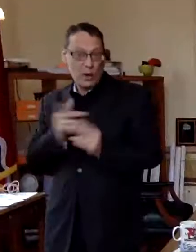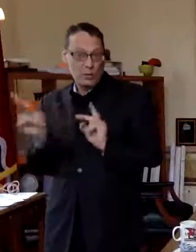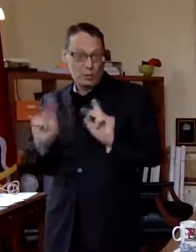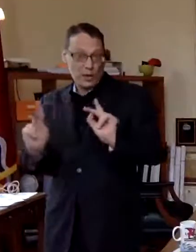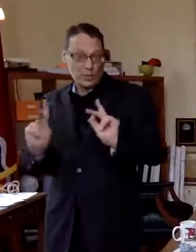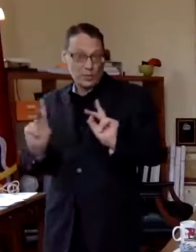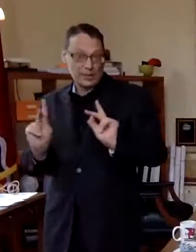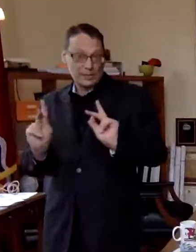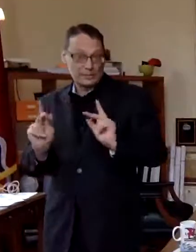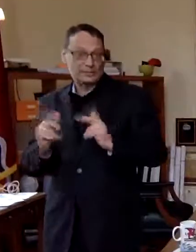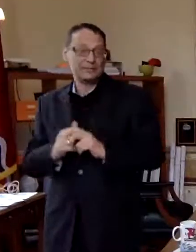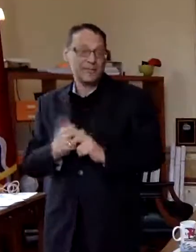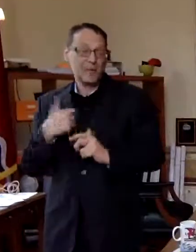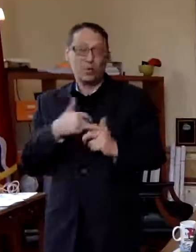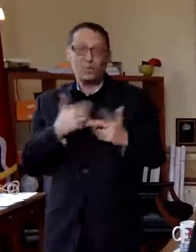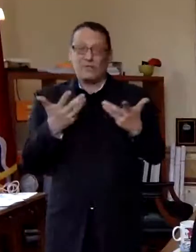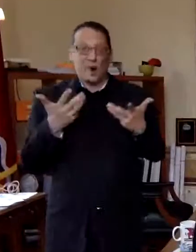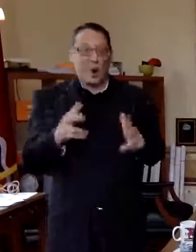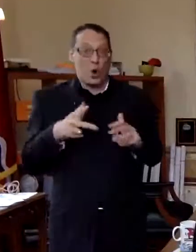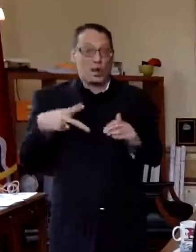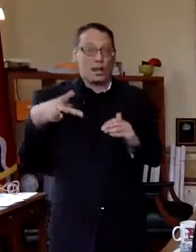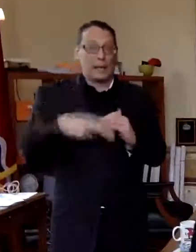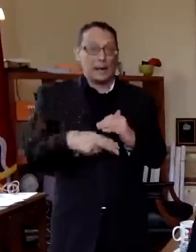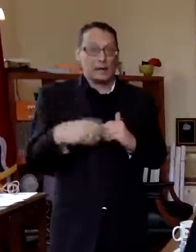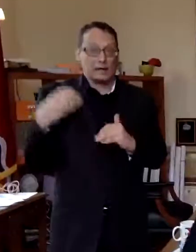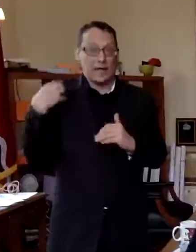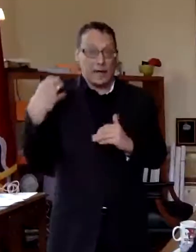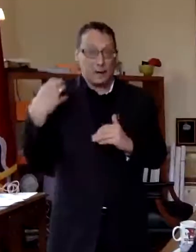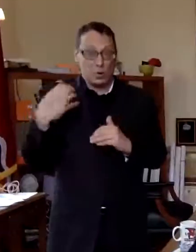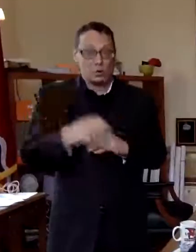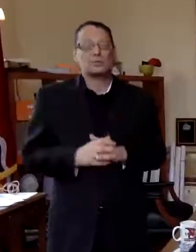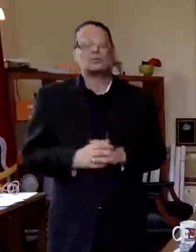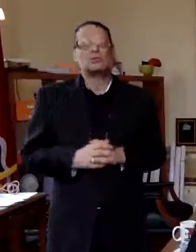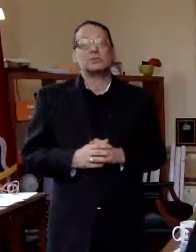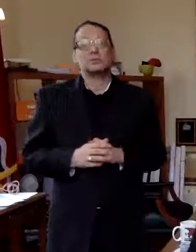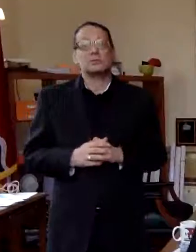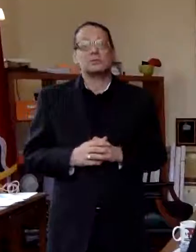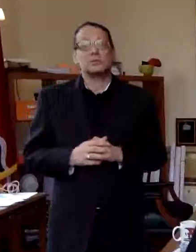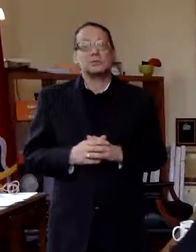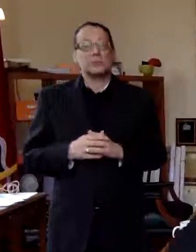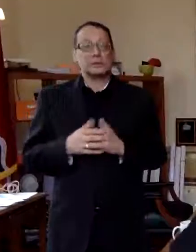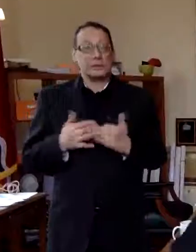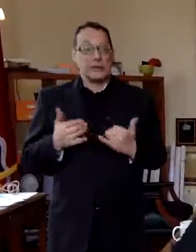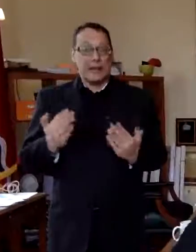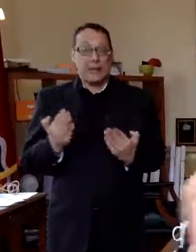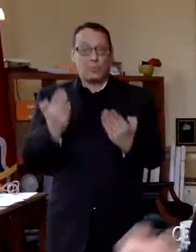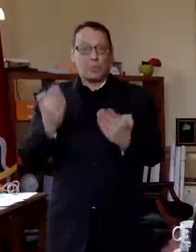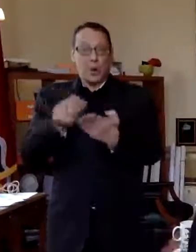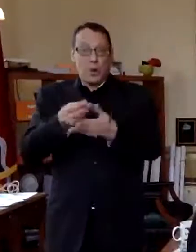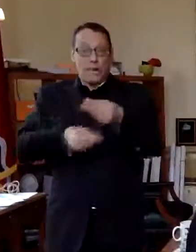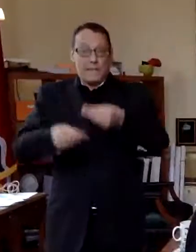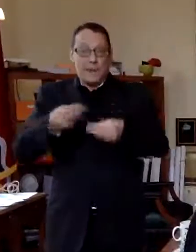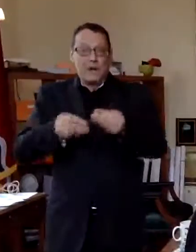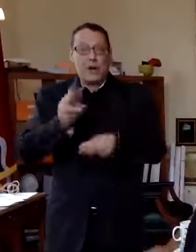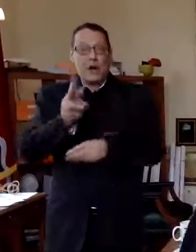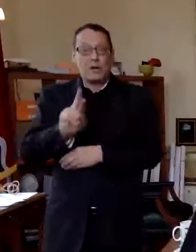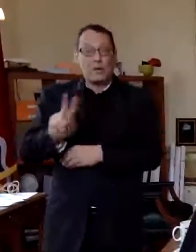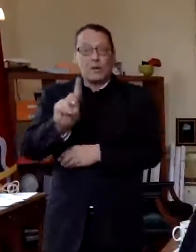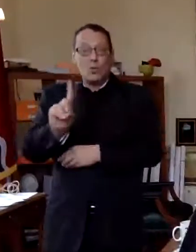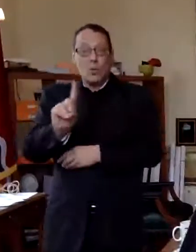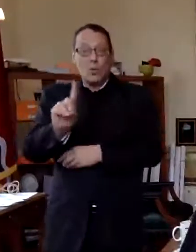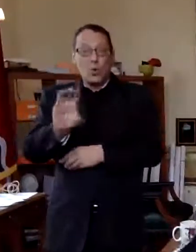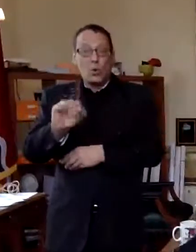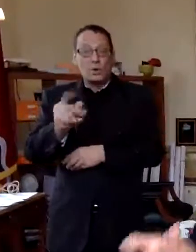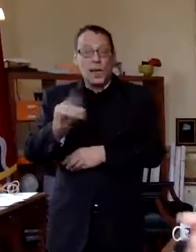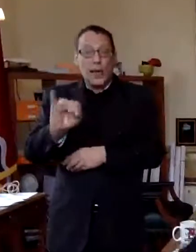about humanitarian we've already cut capital we've cut in this proposed budget we've cut ward capital which is a